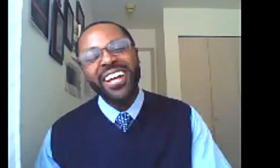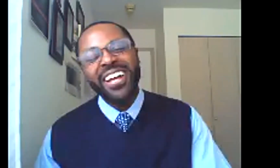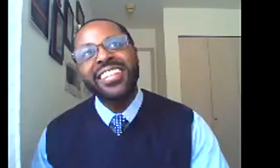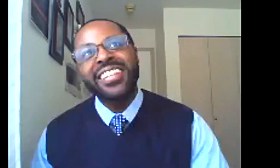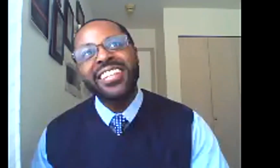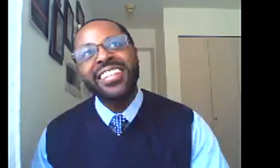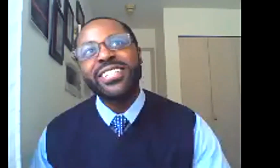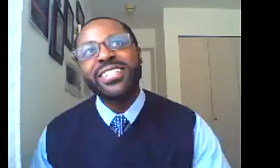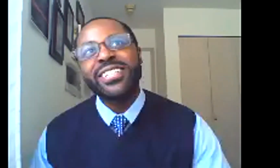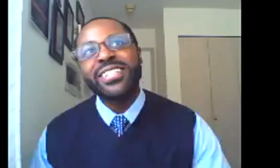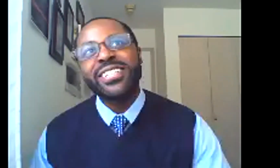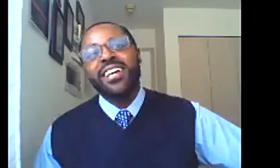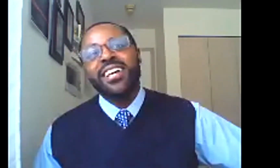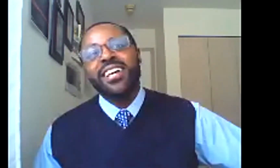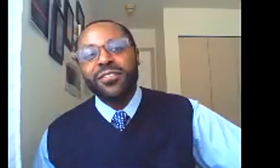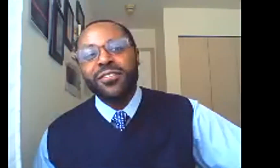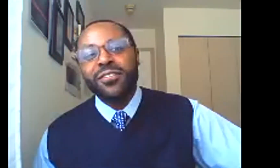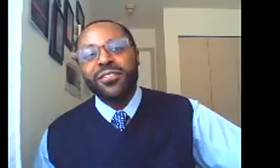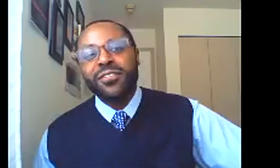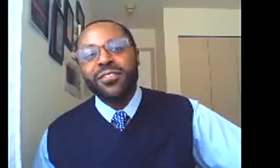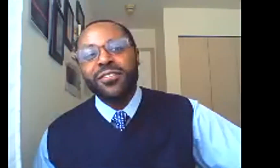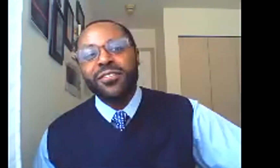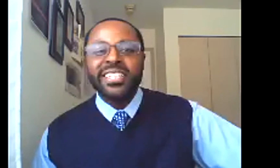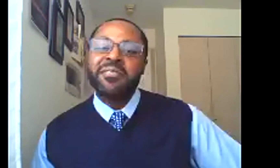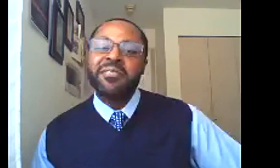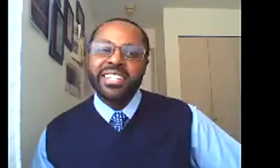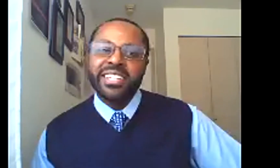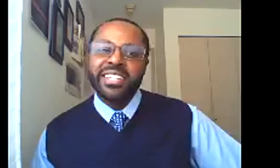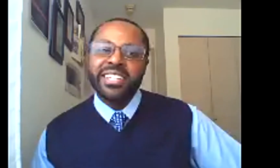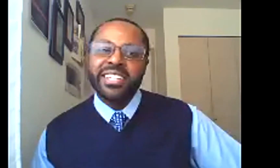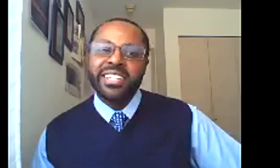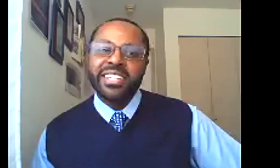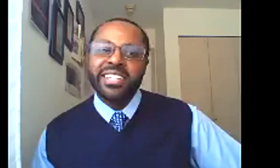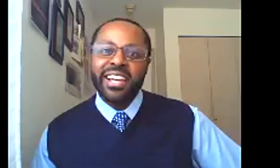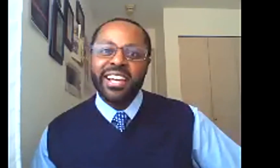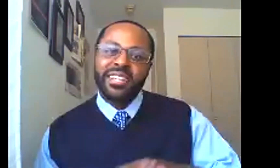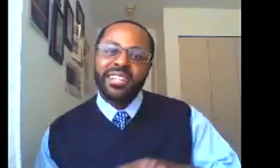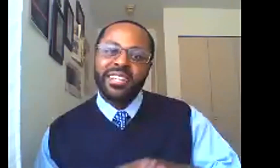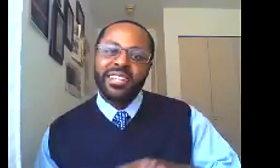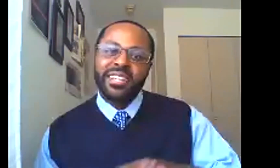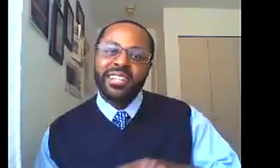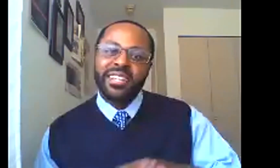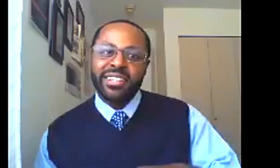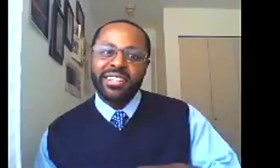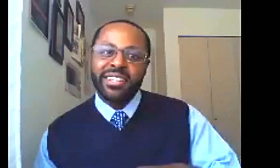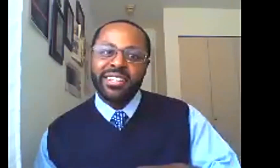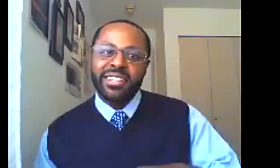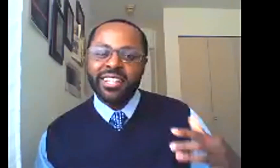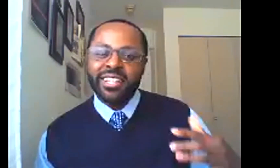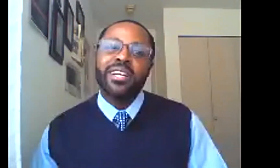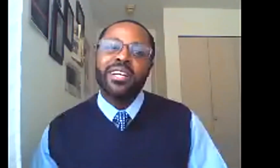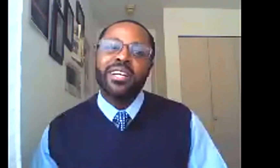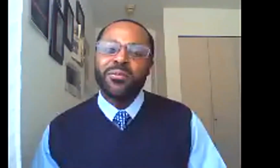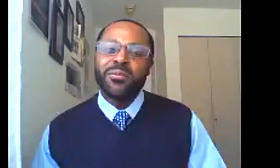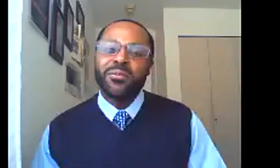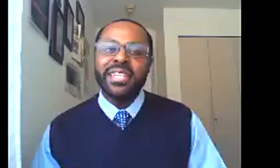I think as a historian, the first thing that comes to my mind is that if we think in a, in